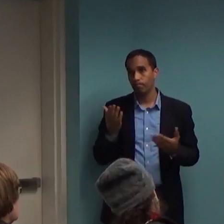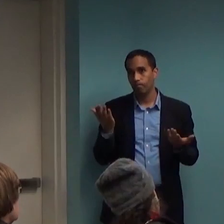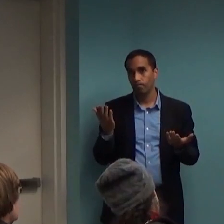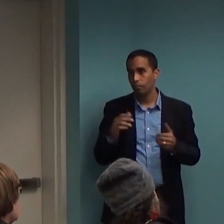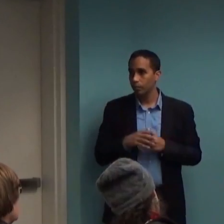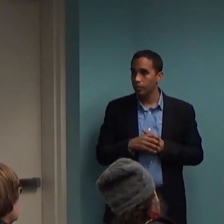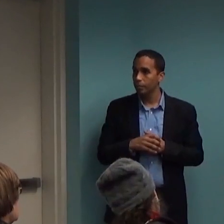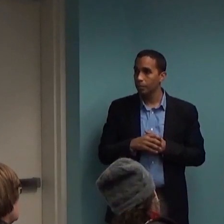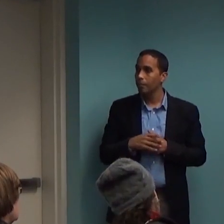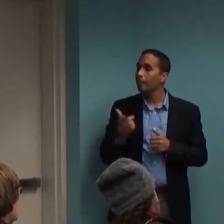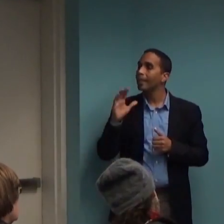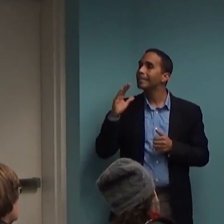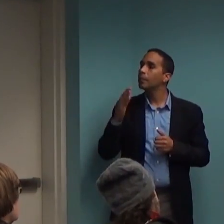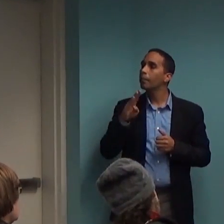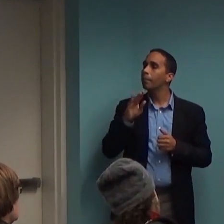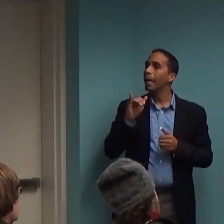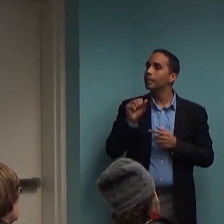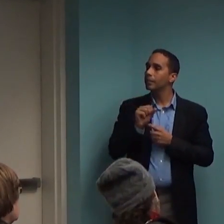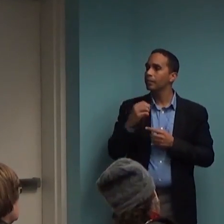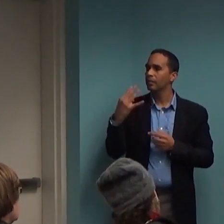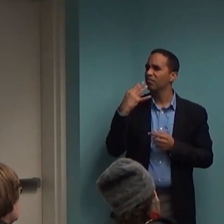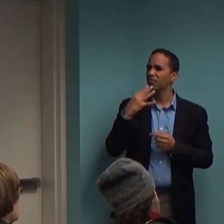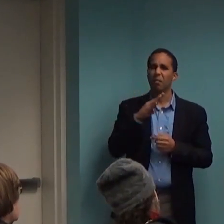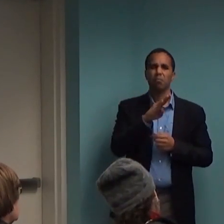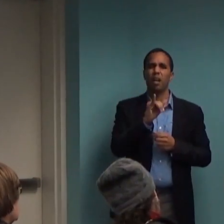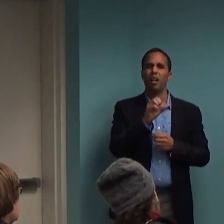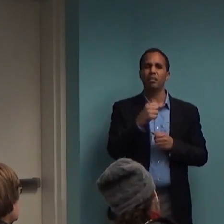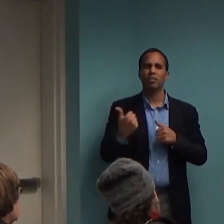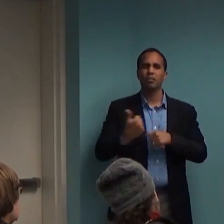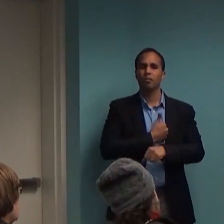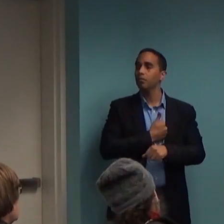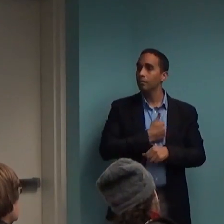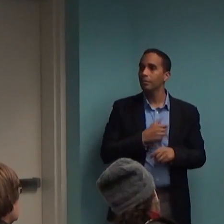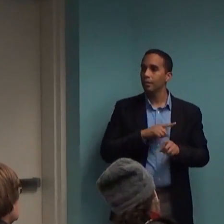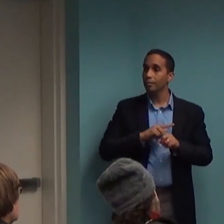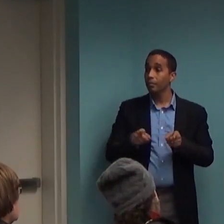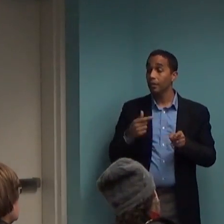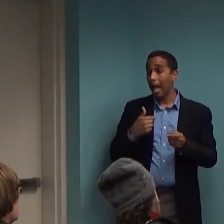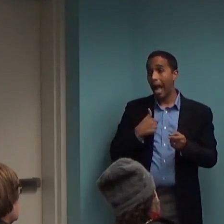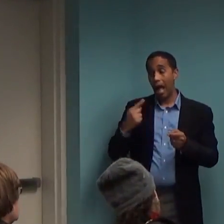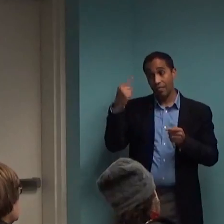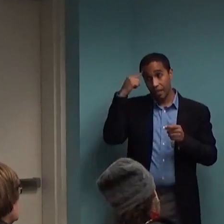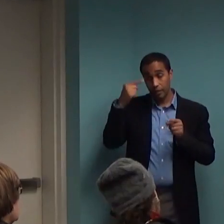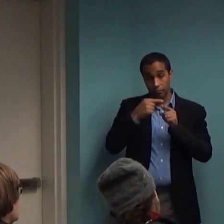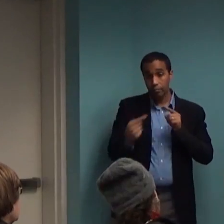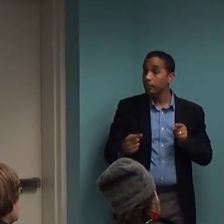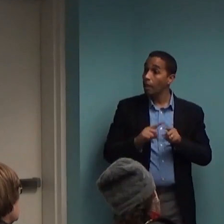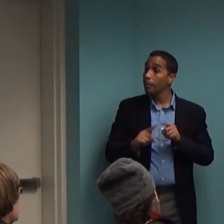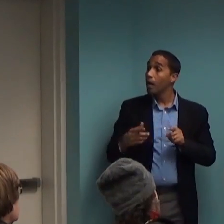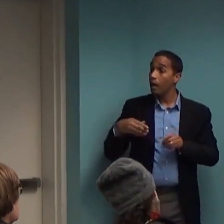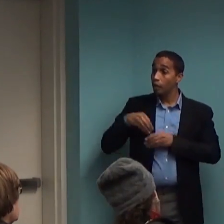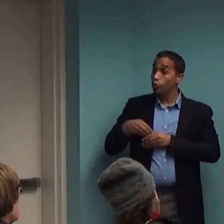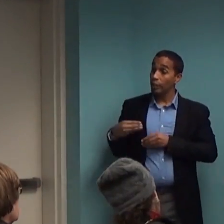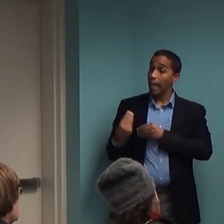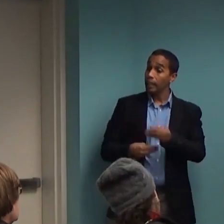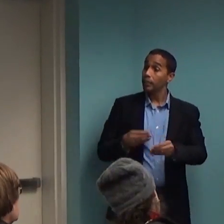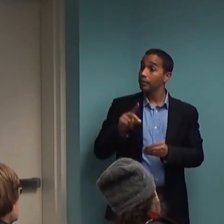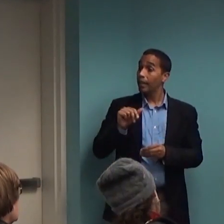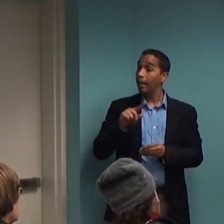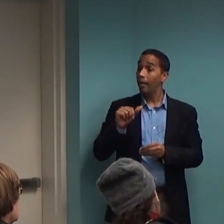appear as a bias source. But I think those are some of the things that would be bigger disagreements. But the genetic data, without a question, so, you know, if you walked